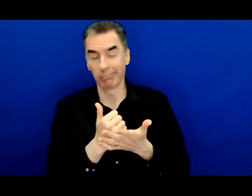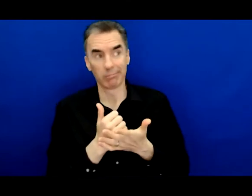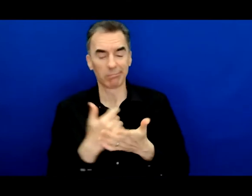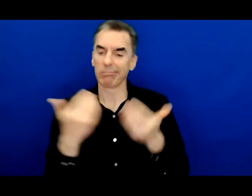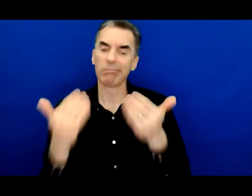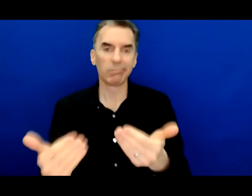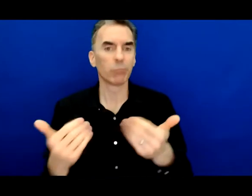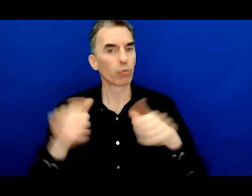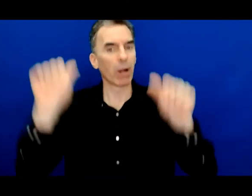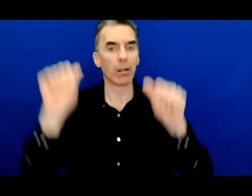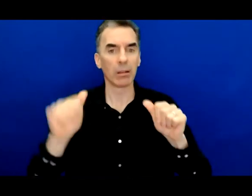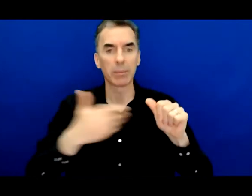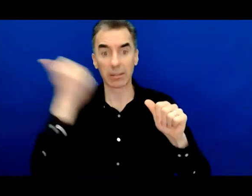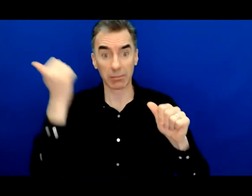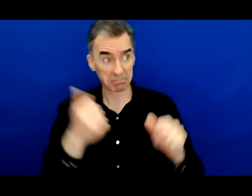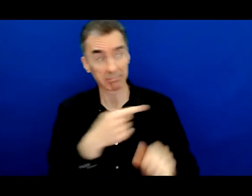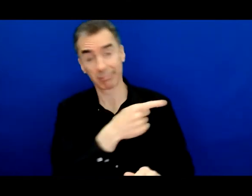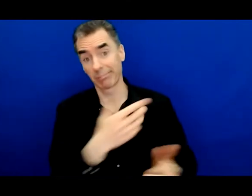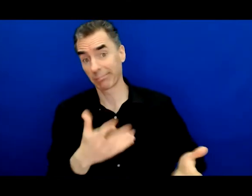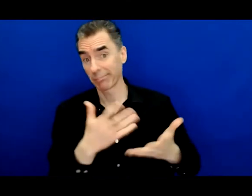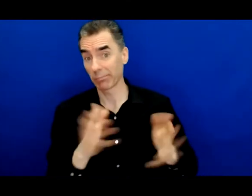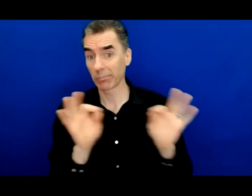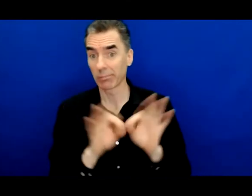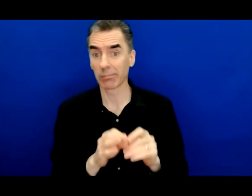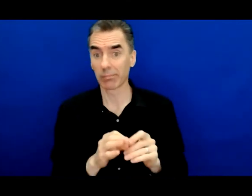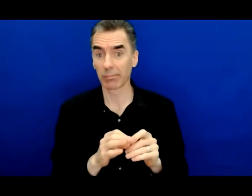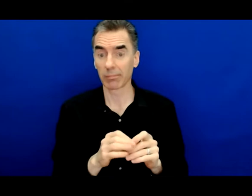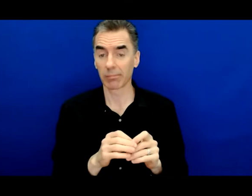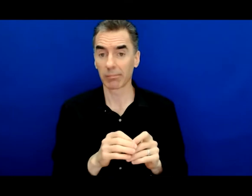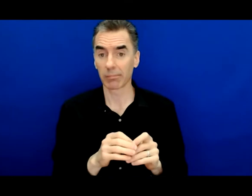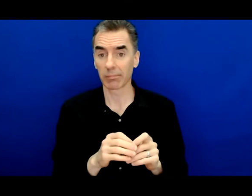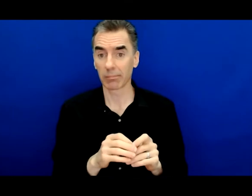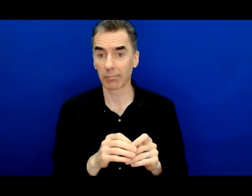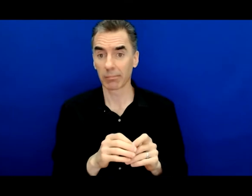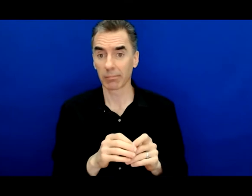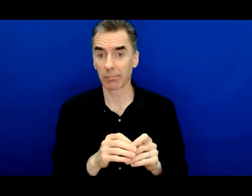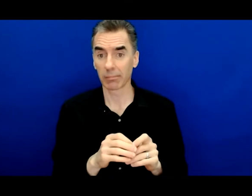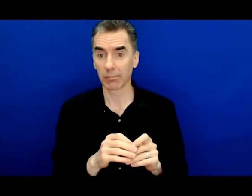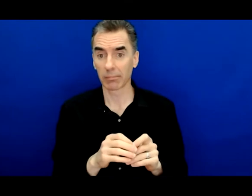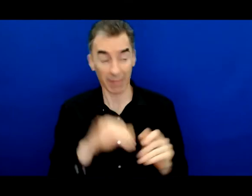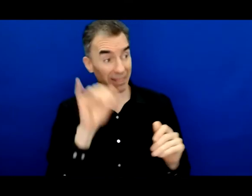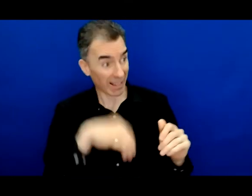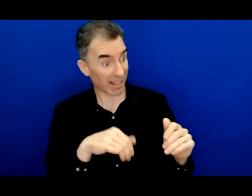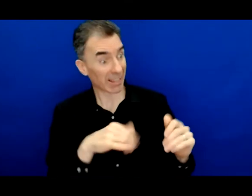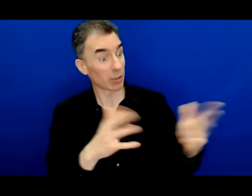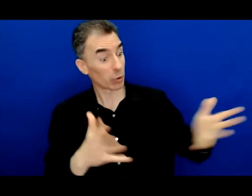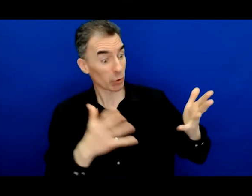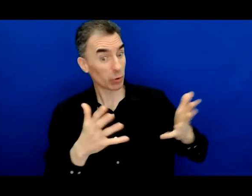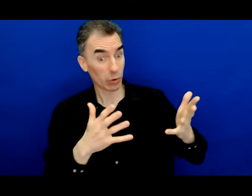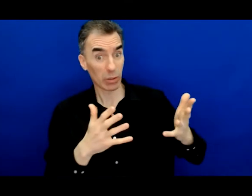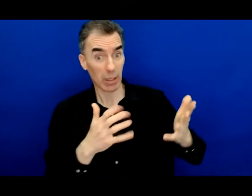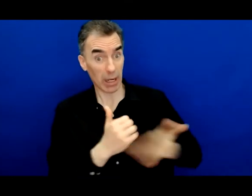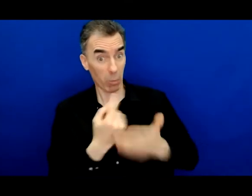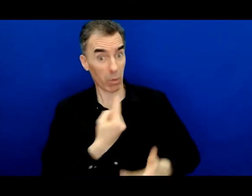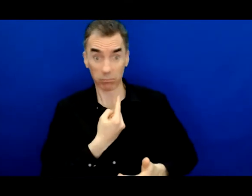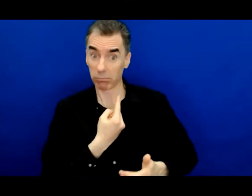and how much I guess if you think of the butterfly effect how much their investment in me has going on to be an